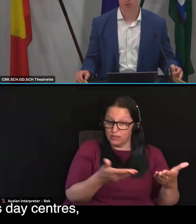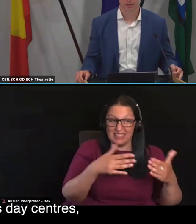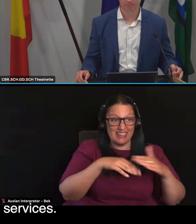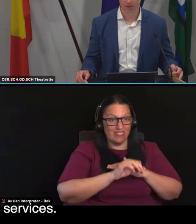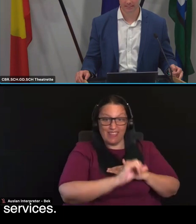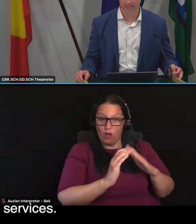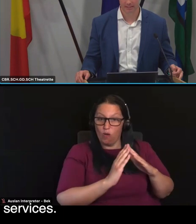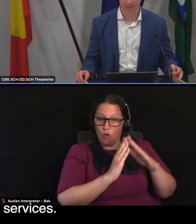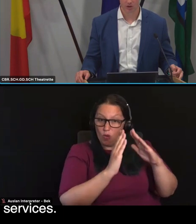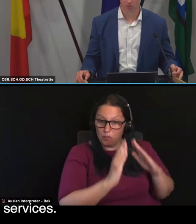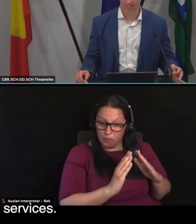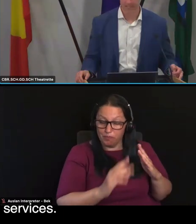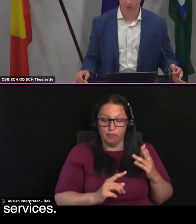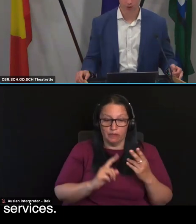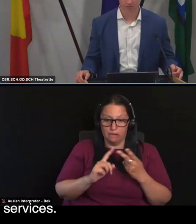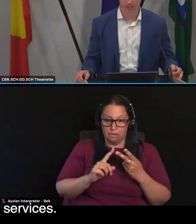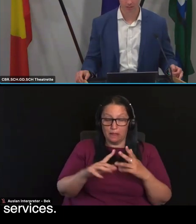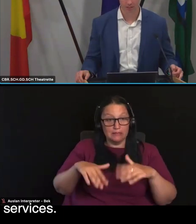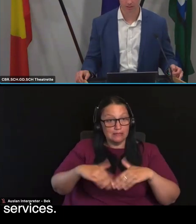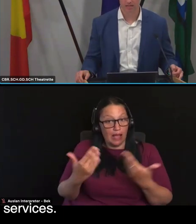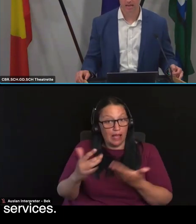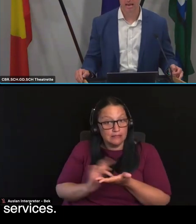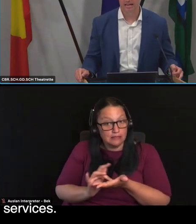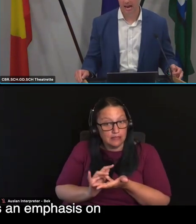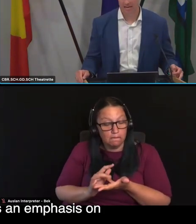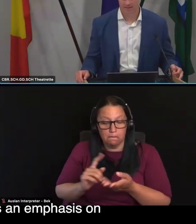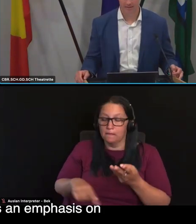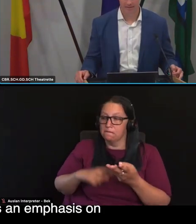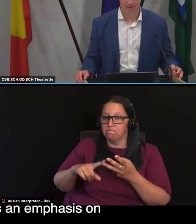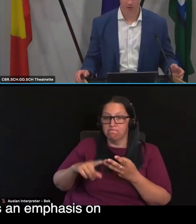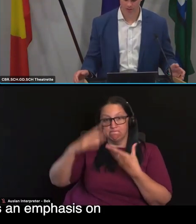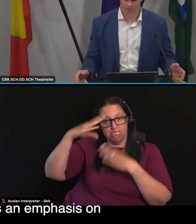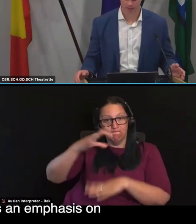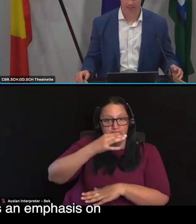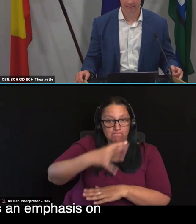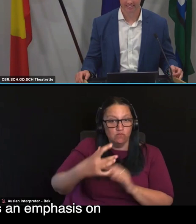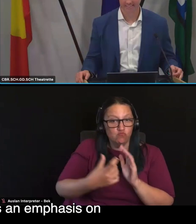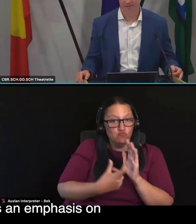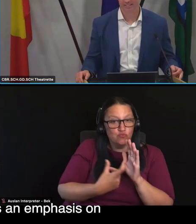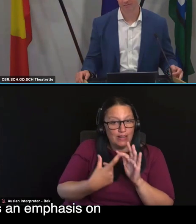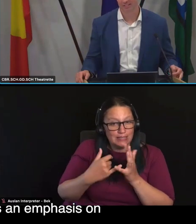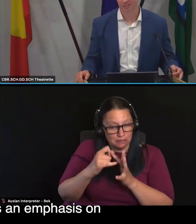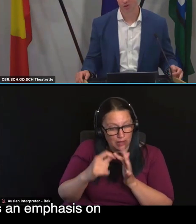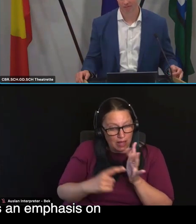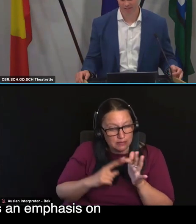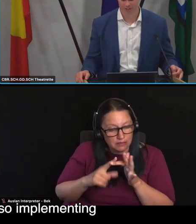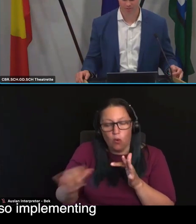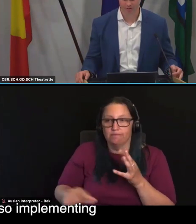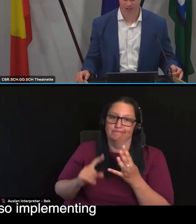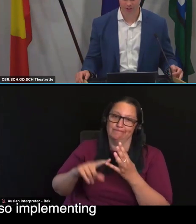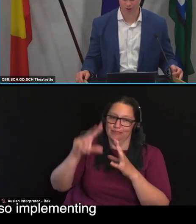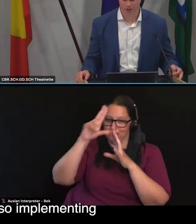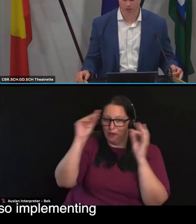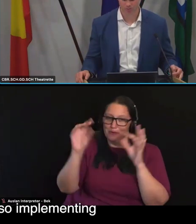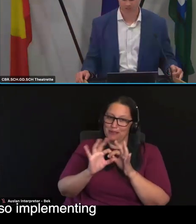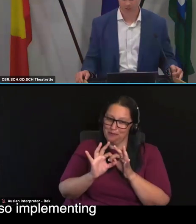centres, respite centres, residential services. And again, not surprisingly, there is an emphasis on infection